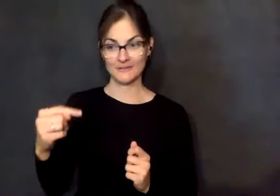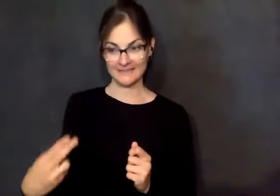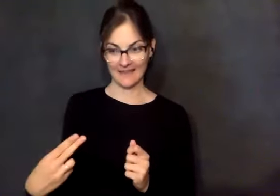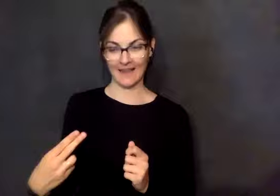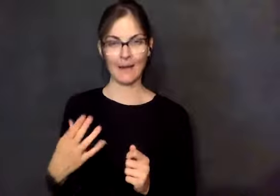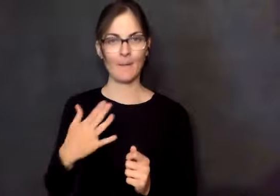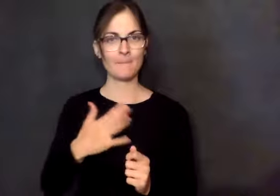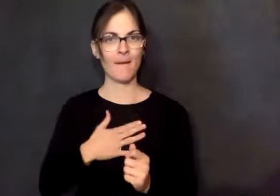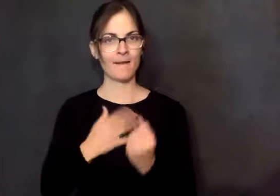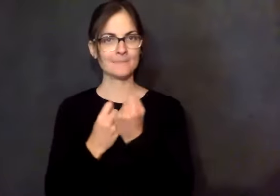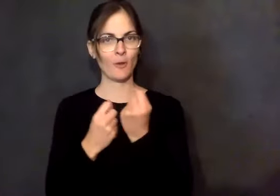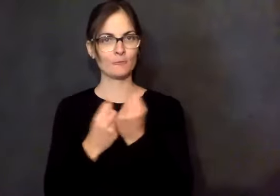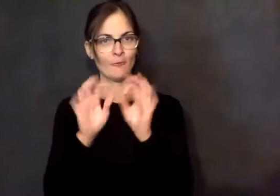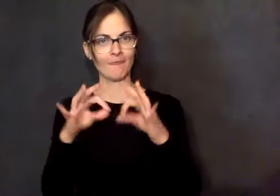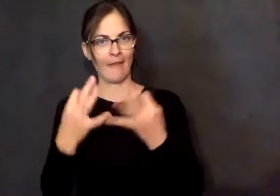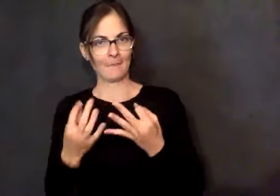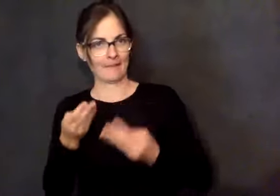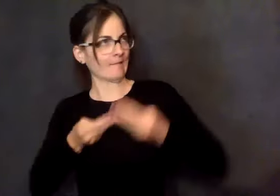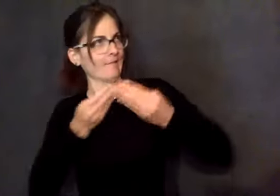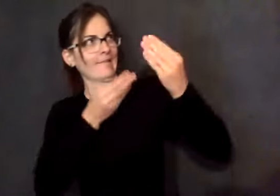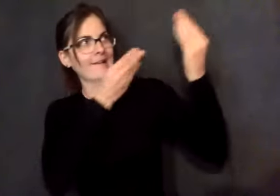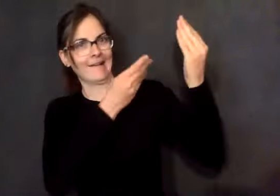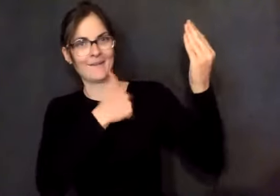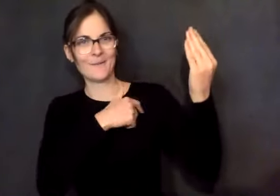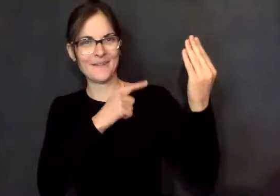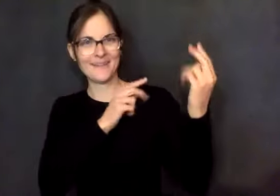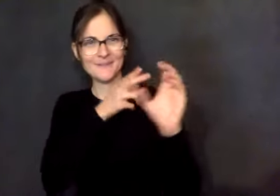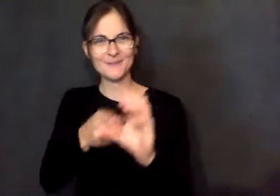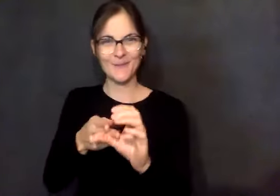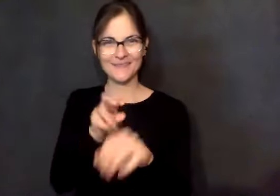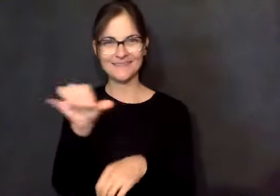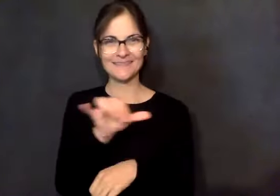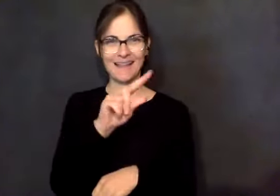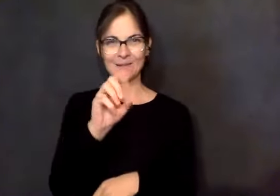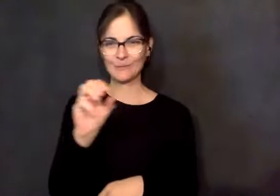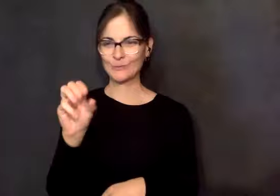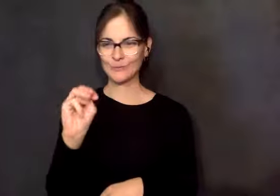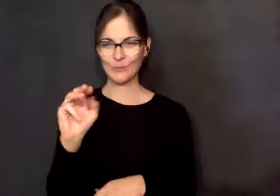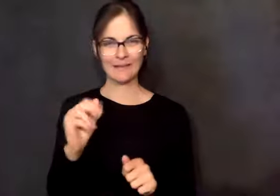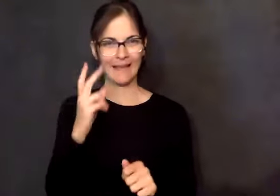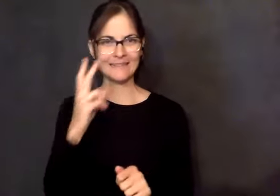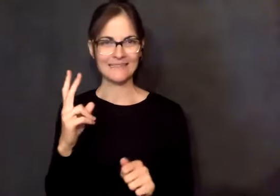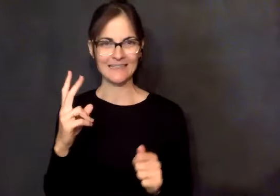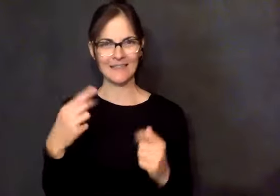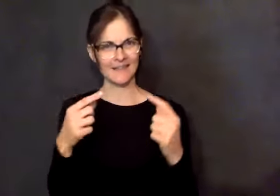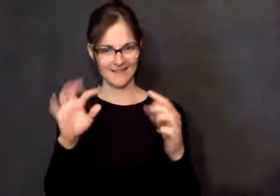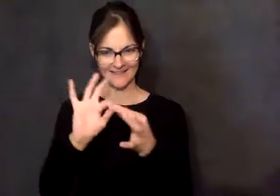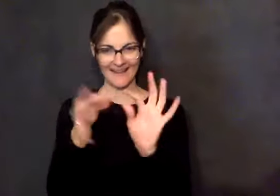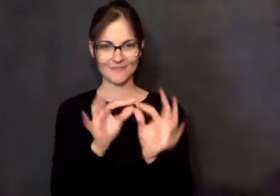people at my sponsor's sponsors. I'm a thorn among roses, I can tell you that, in that group. But it's so